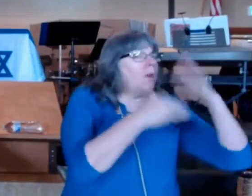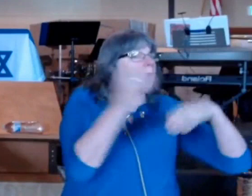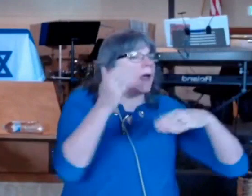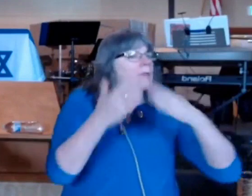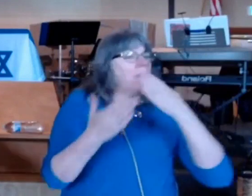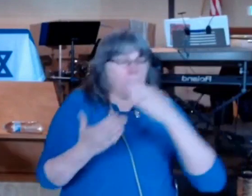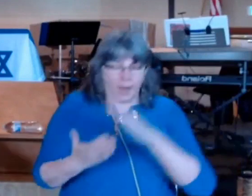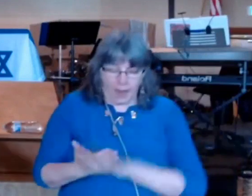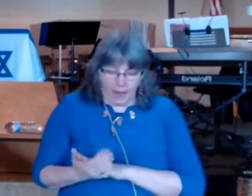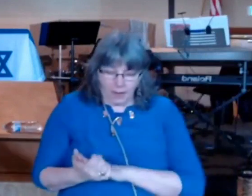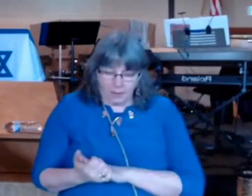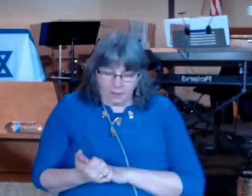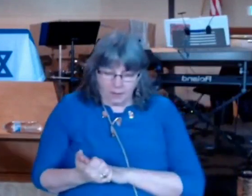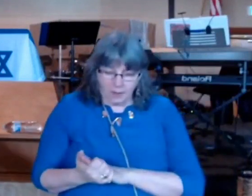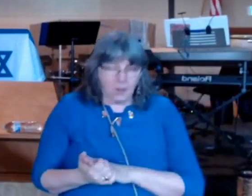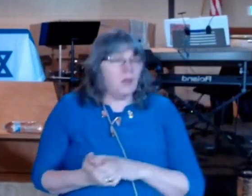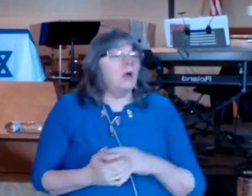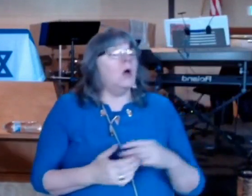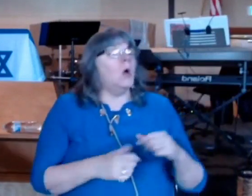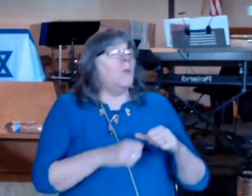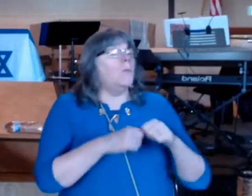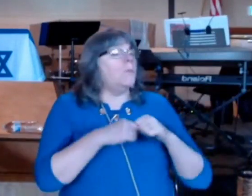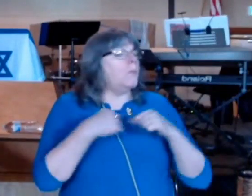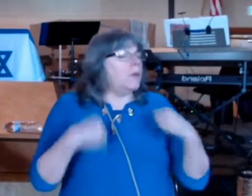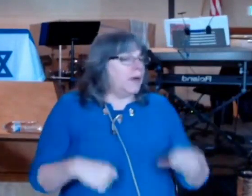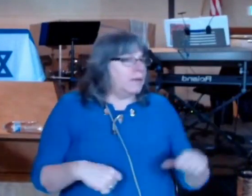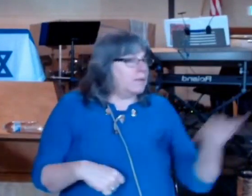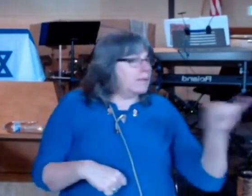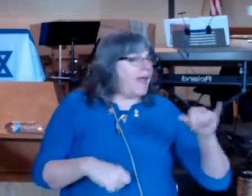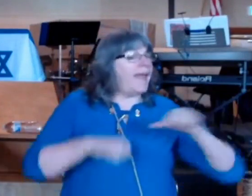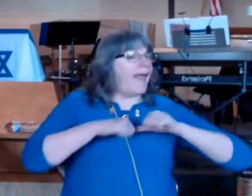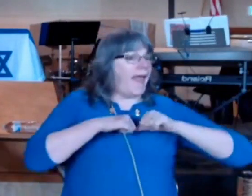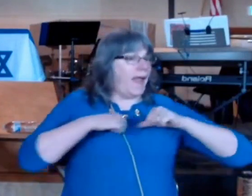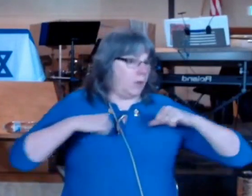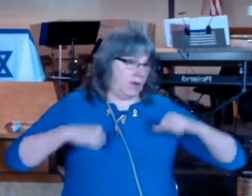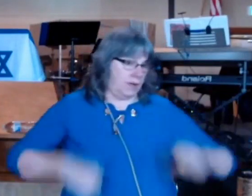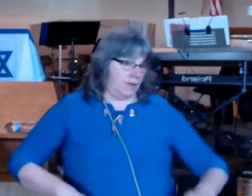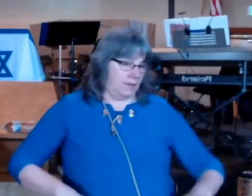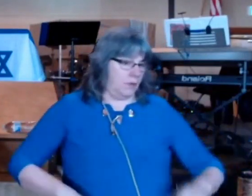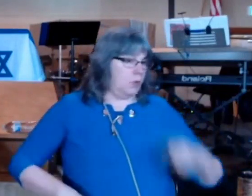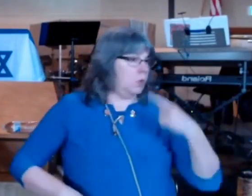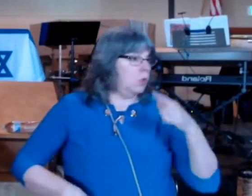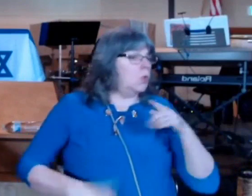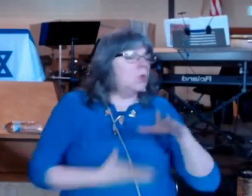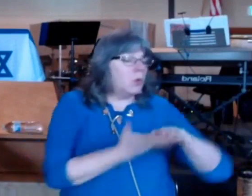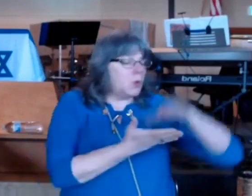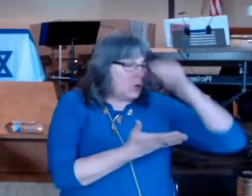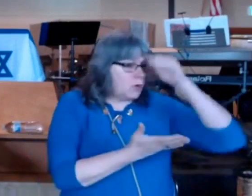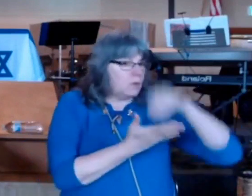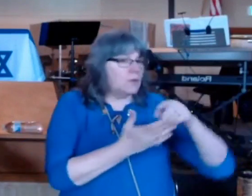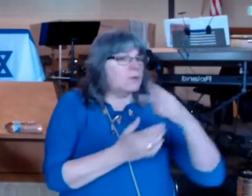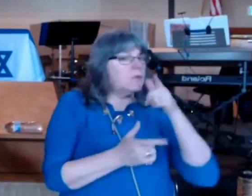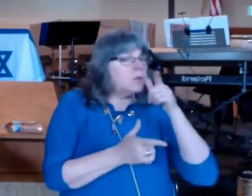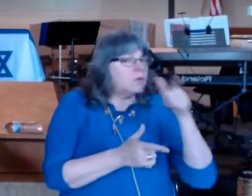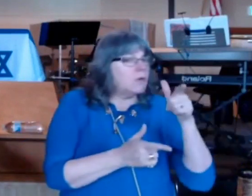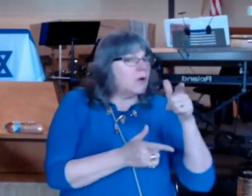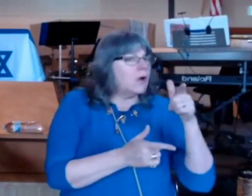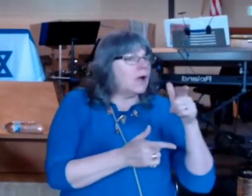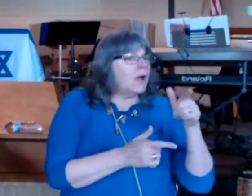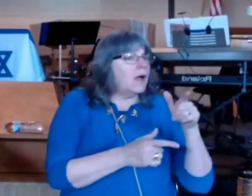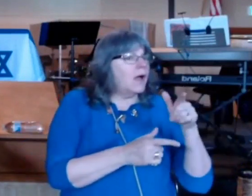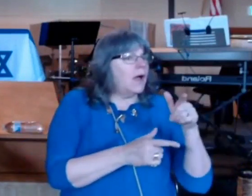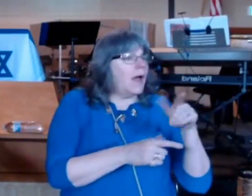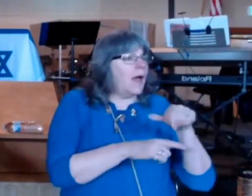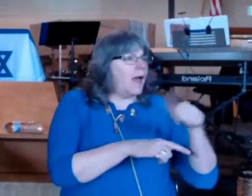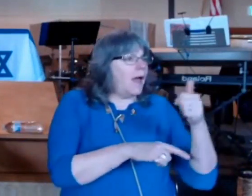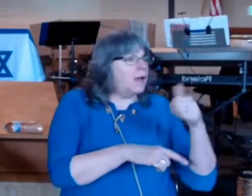priests who may be like Aaron the priest who learn to look dimly at the fault